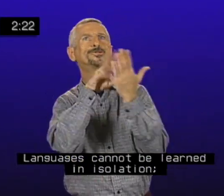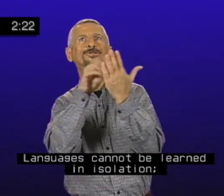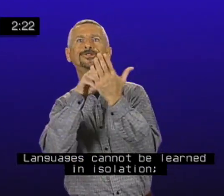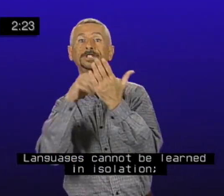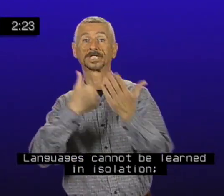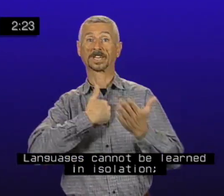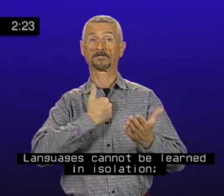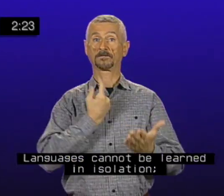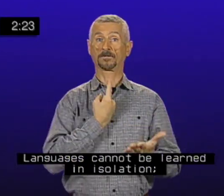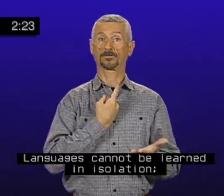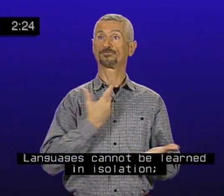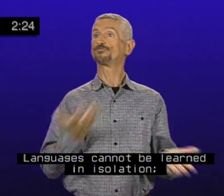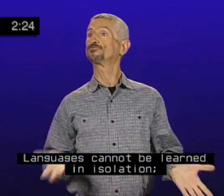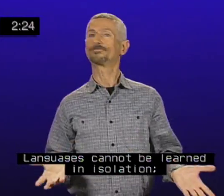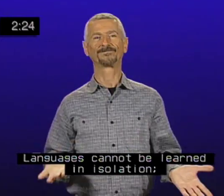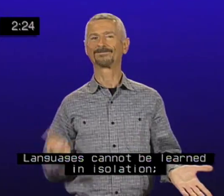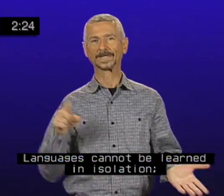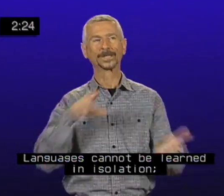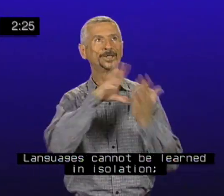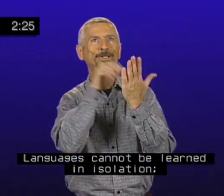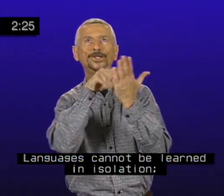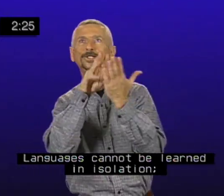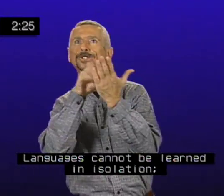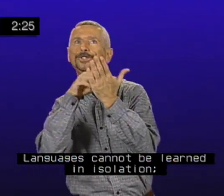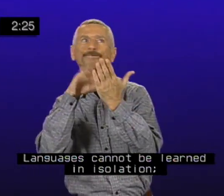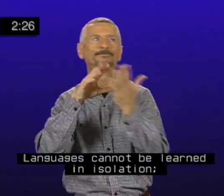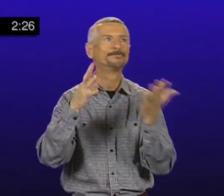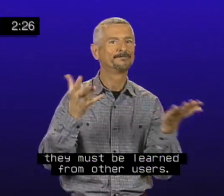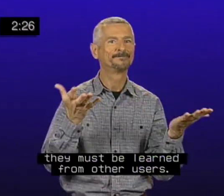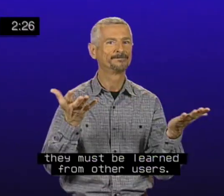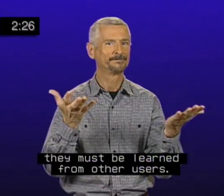Languages cannot be learned in isolation. They must be learned from other users.